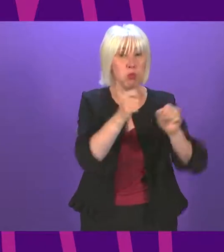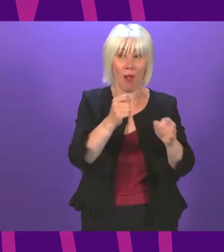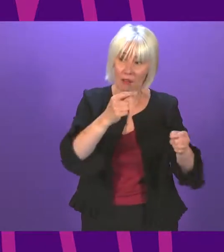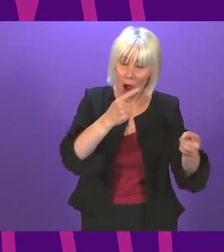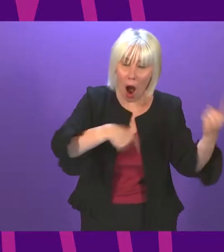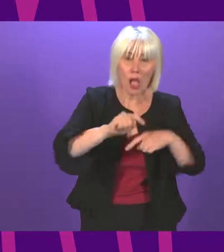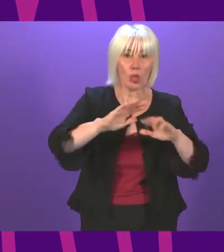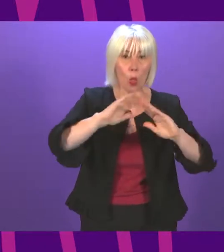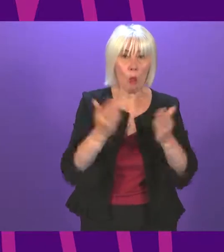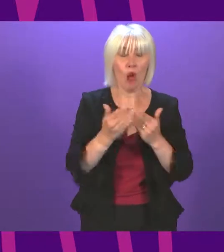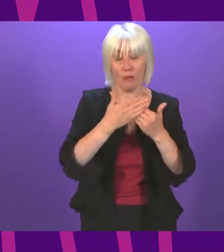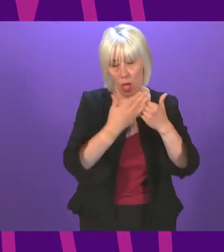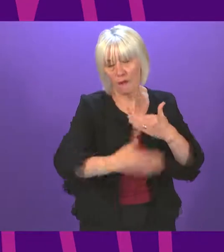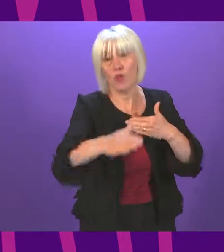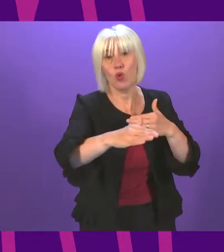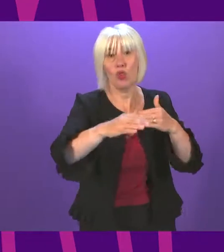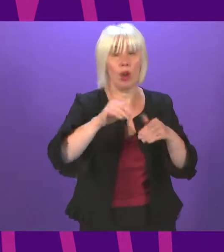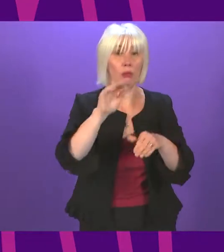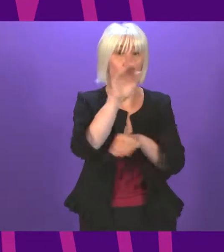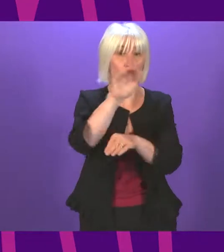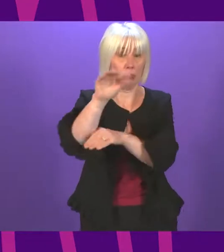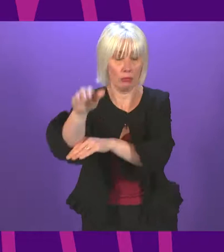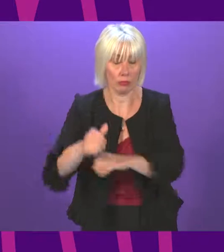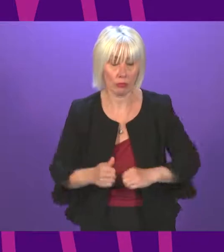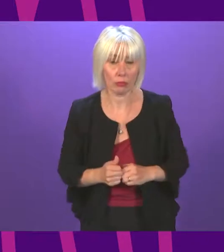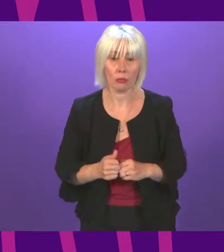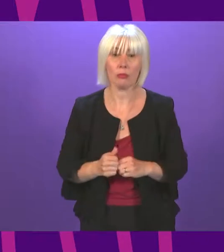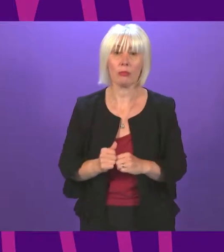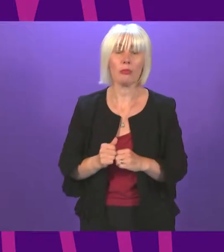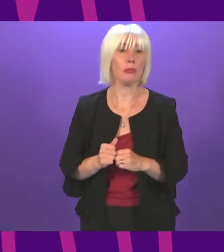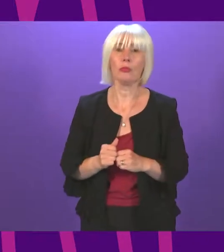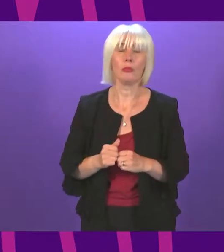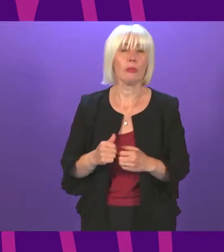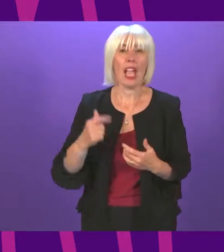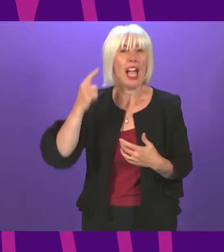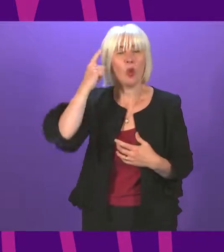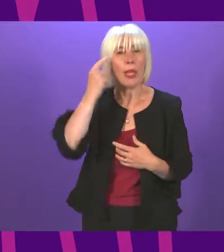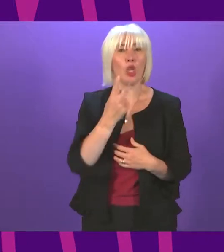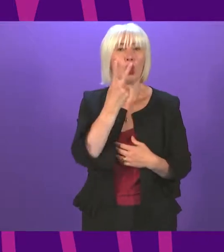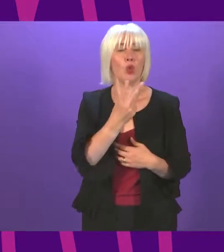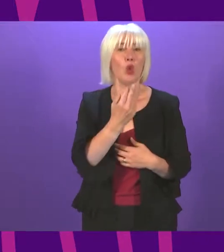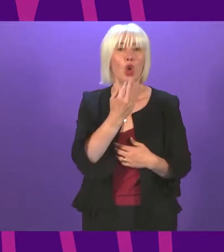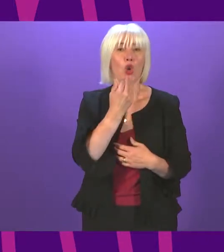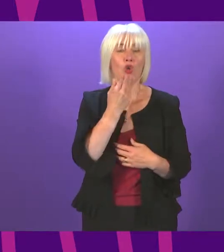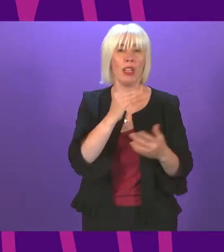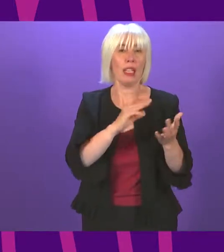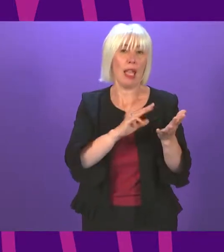need it to be. The First Minister is shouting from the sidelines, I don't think two green MSPs are going to quite be the great